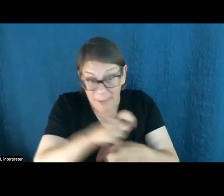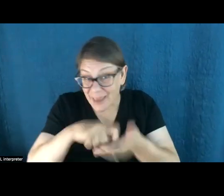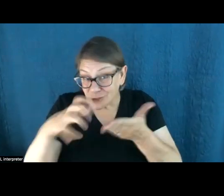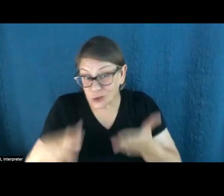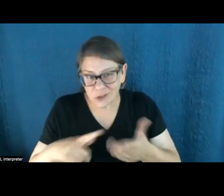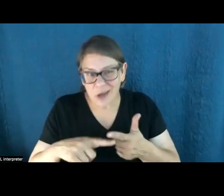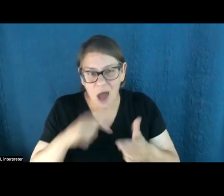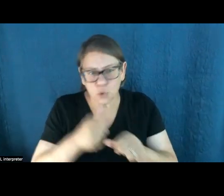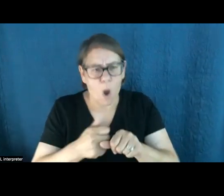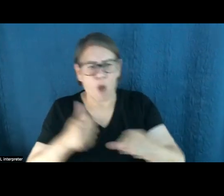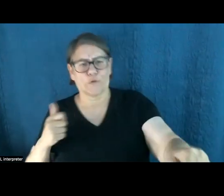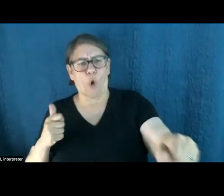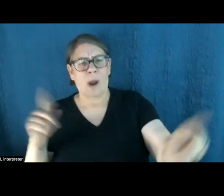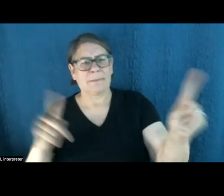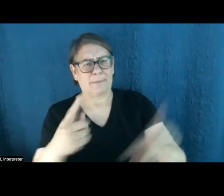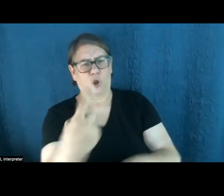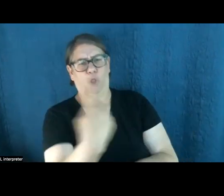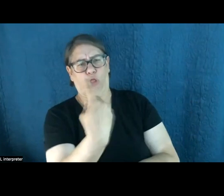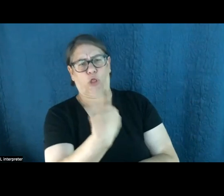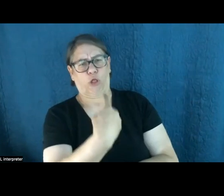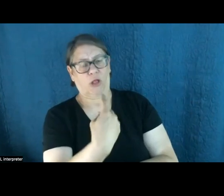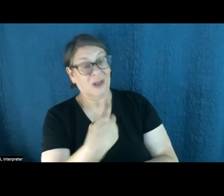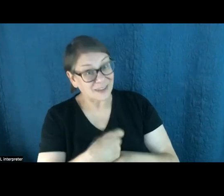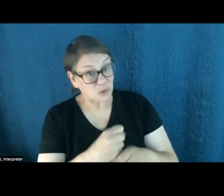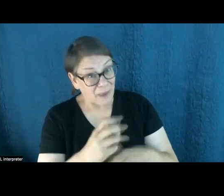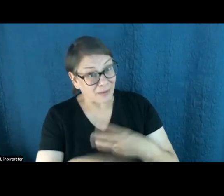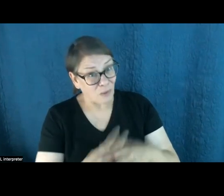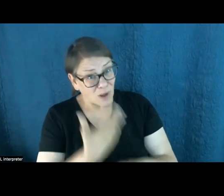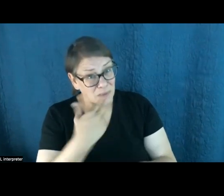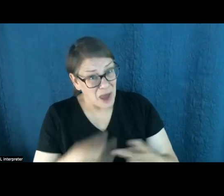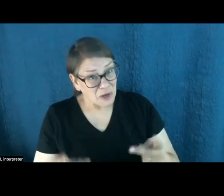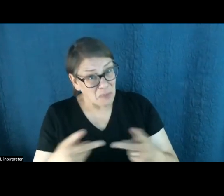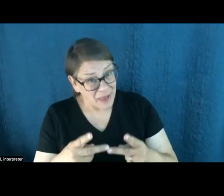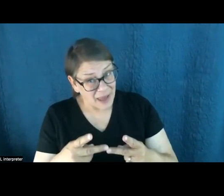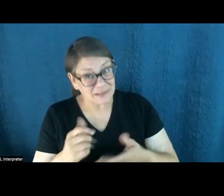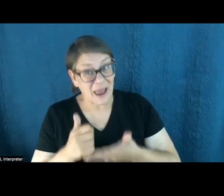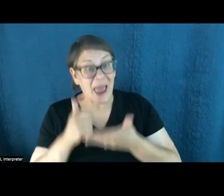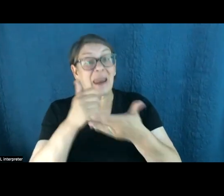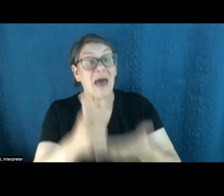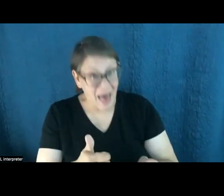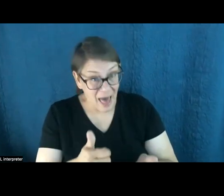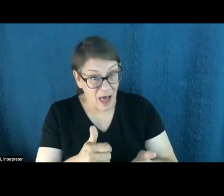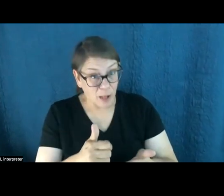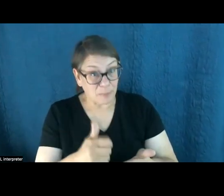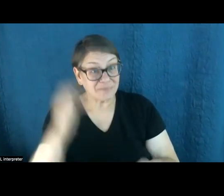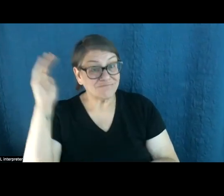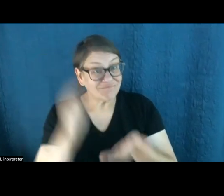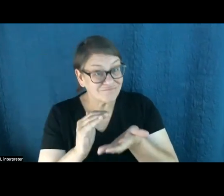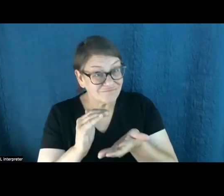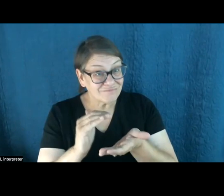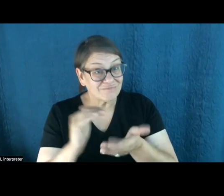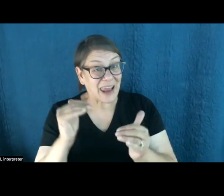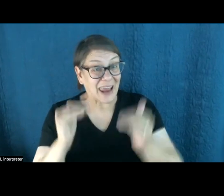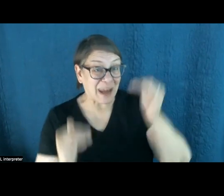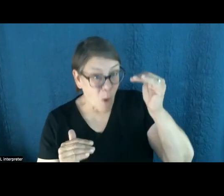being mad at us or calling us biased. It's to make the world a better place and to help avoid as much death and suffering and inequality as